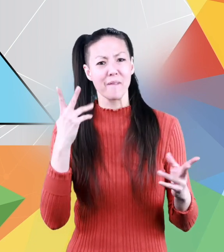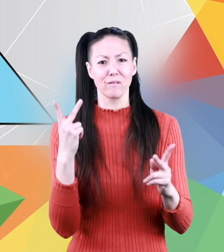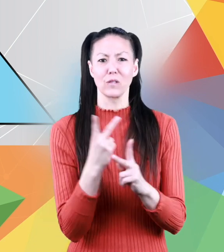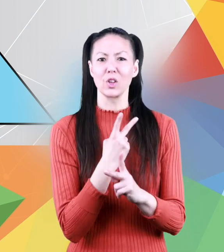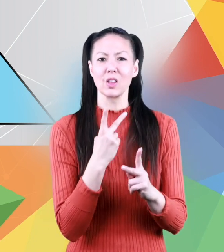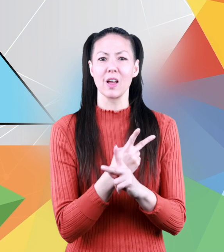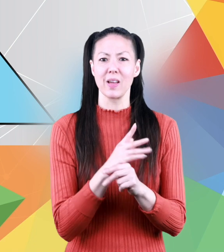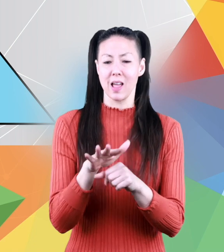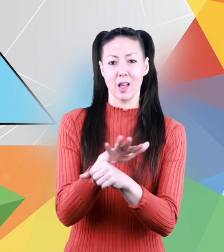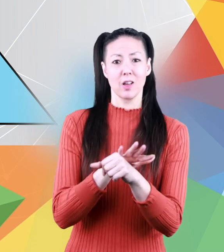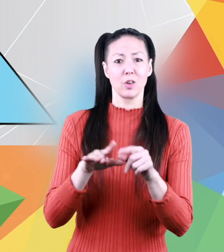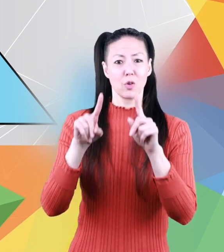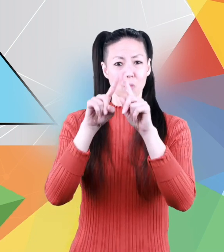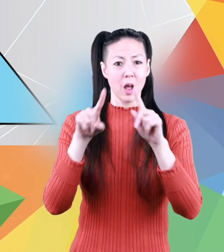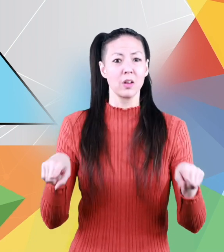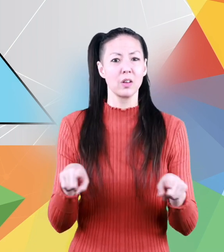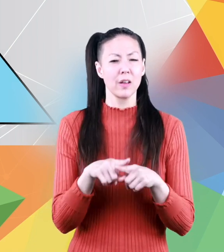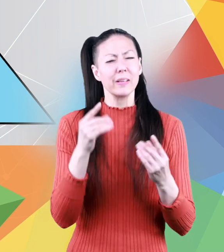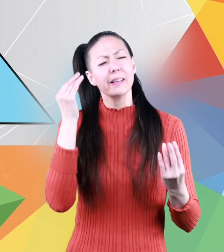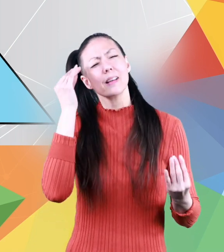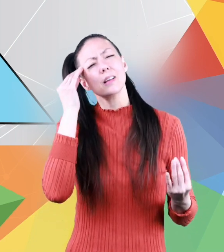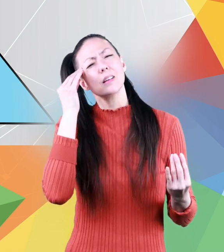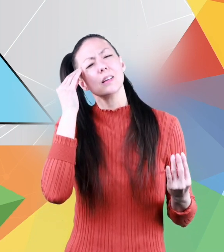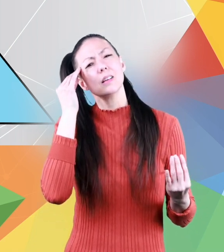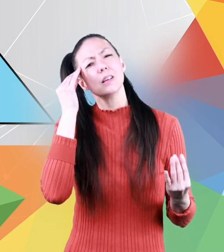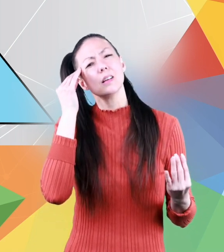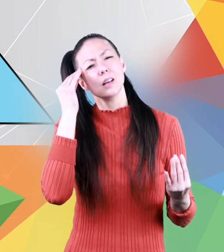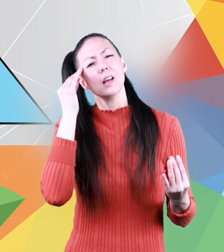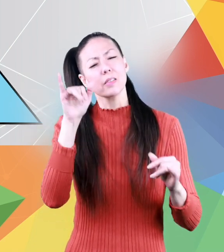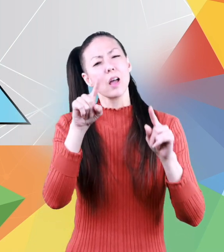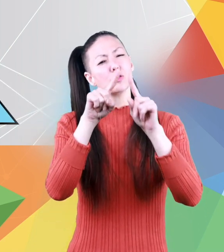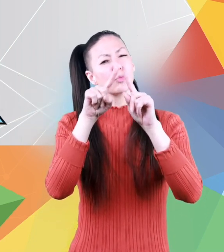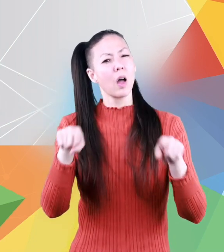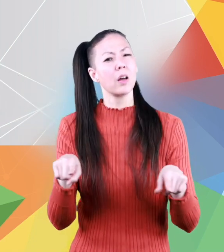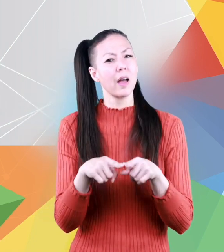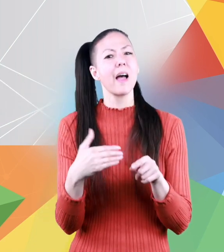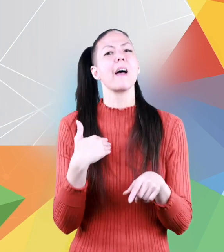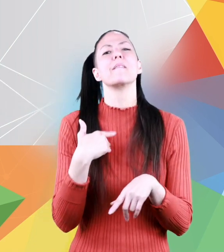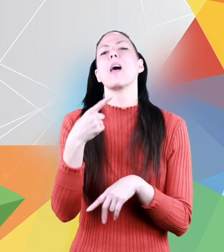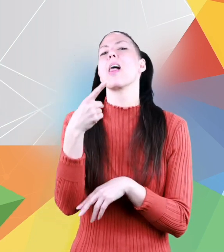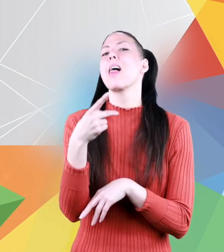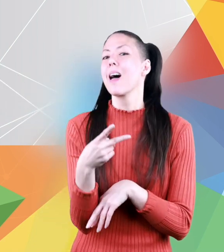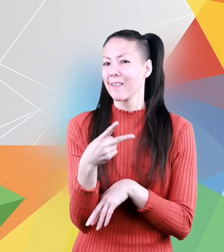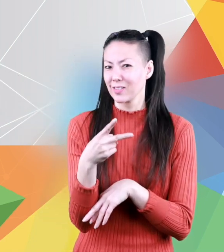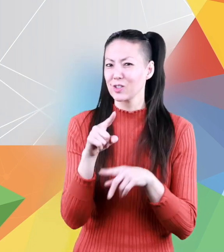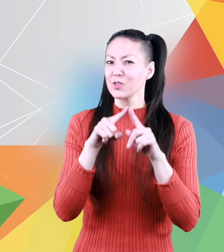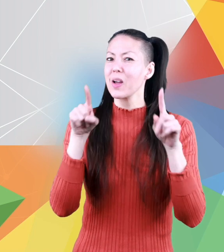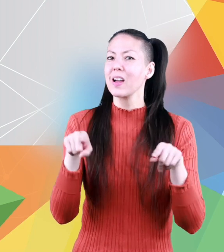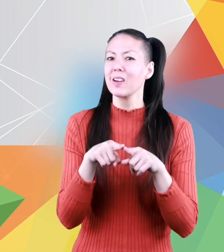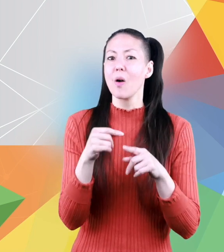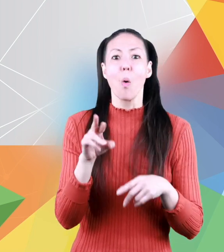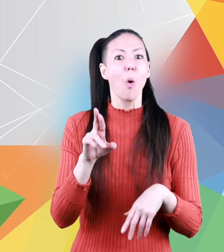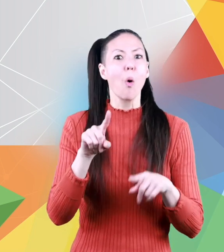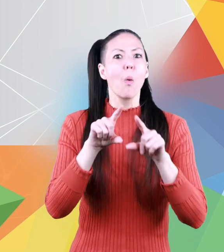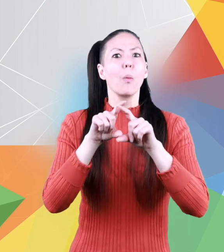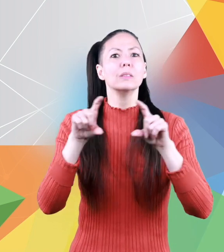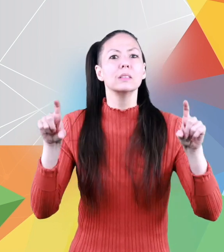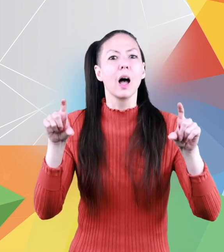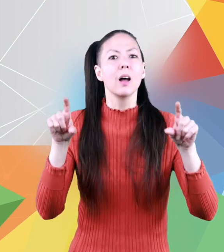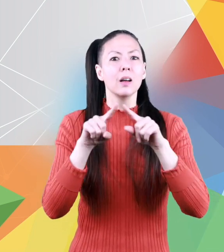out the area of a triangle if you think about it a triangle is half a square or rectangle right so